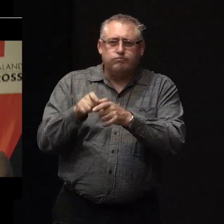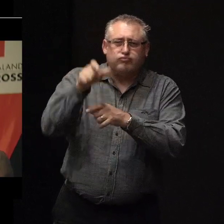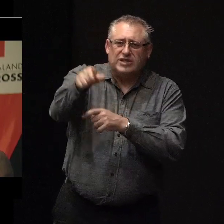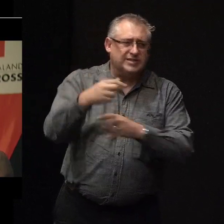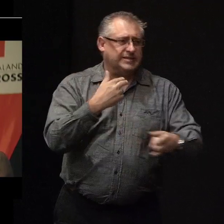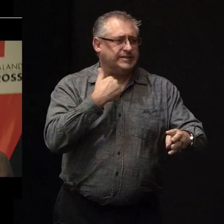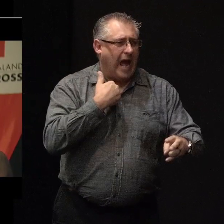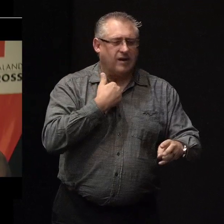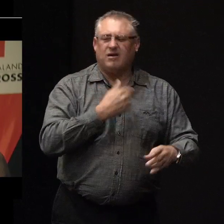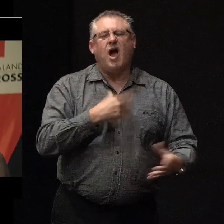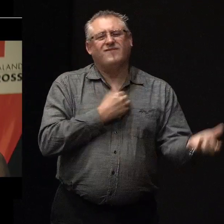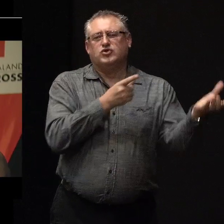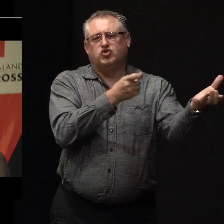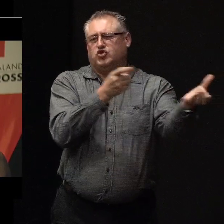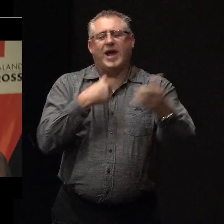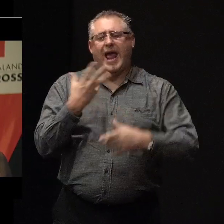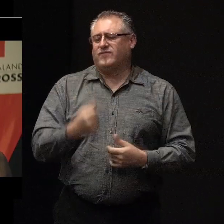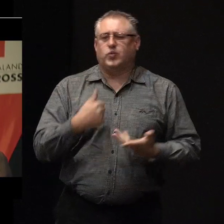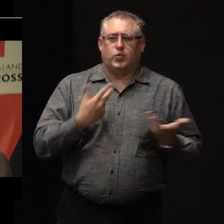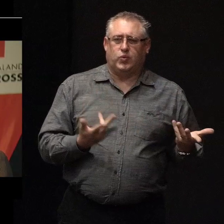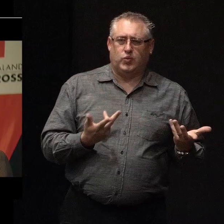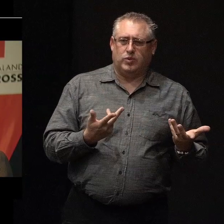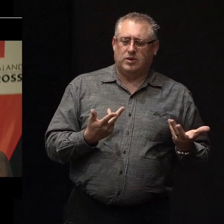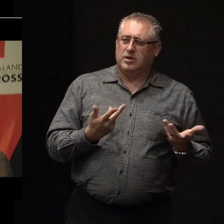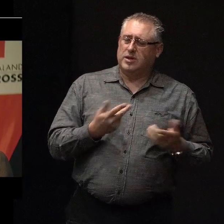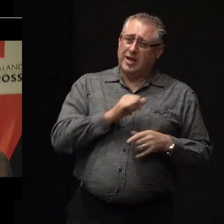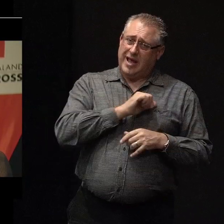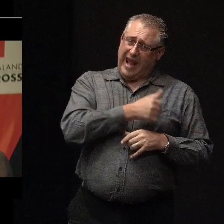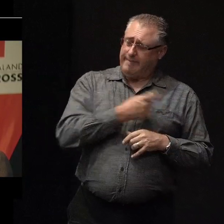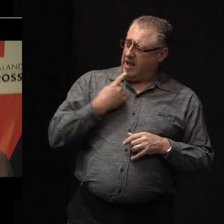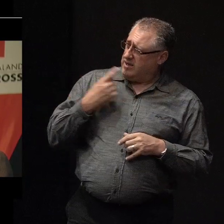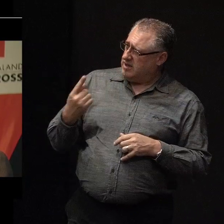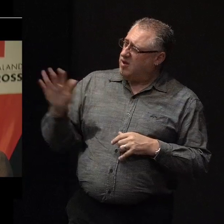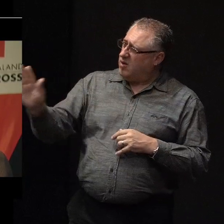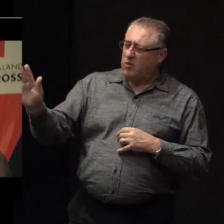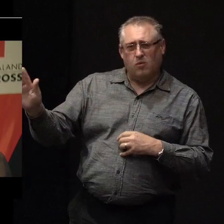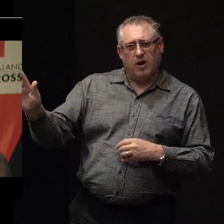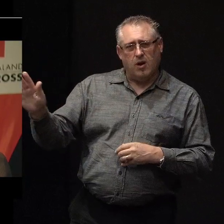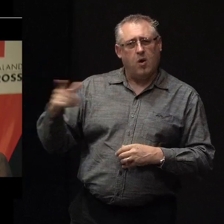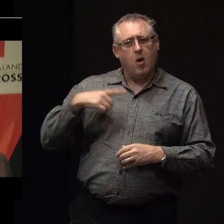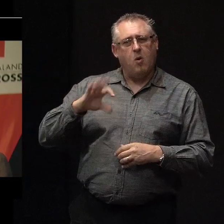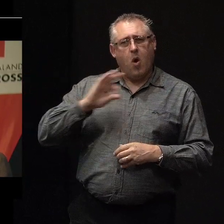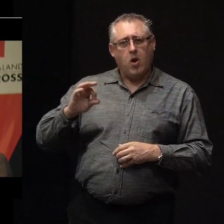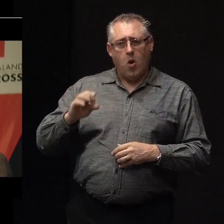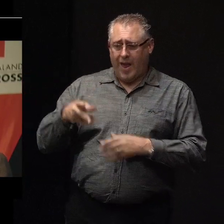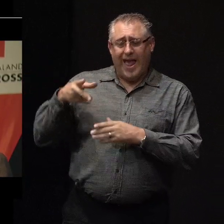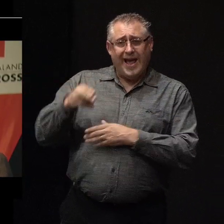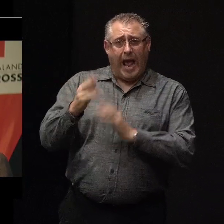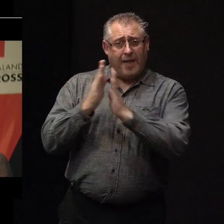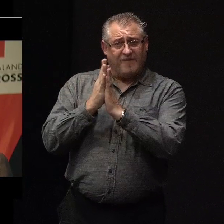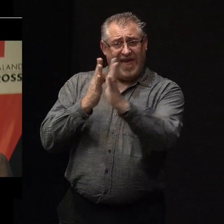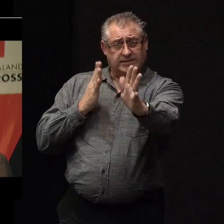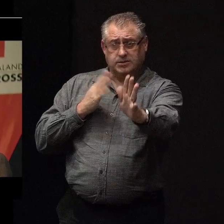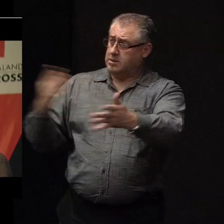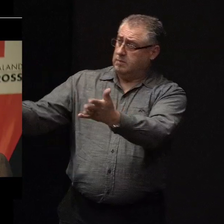I'm just going to have to shoot them. And he said, well, hang on a second. Why don't we cut the fence, take them through